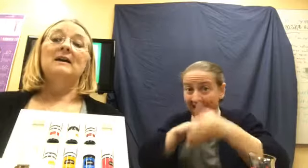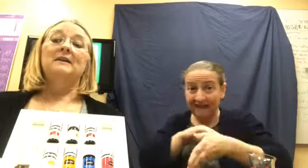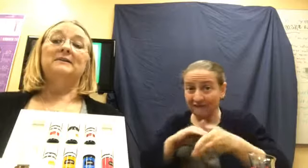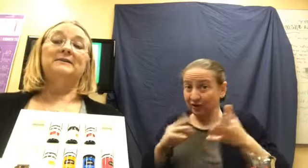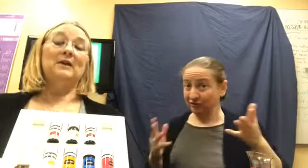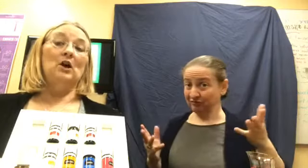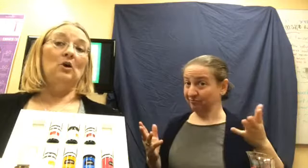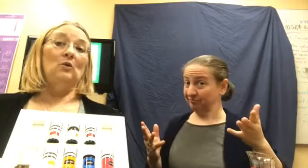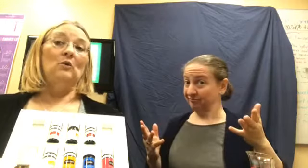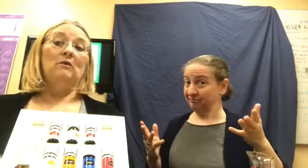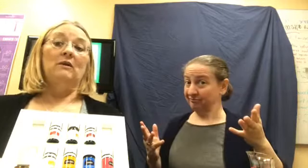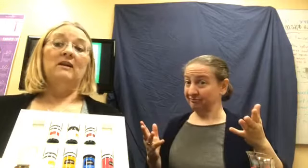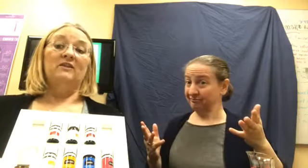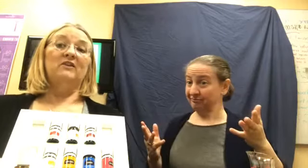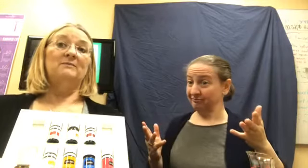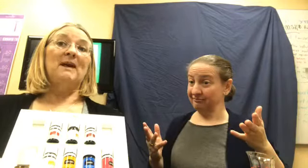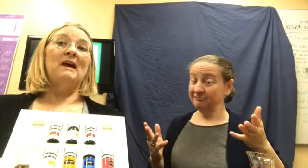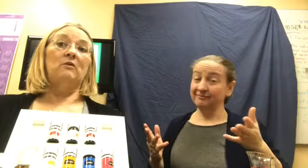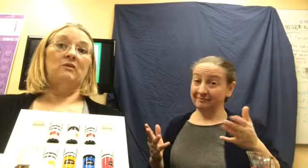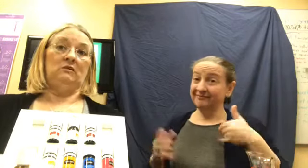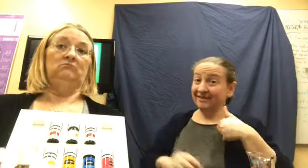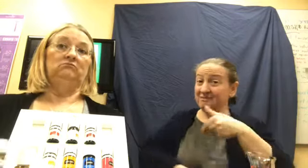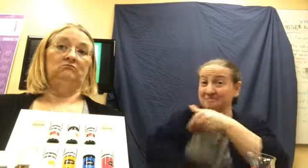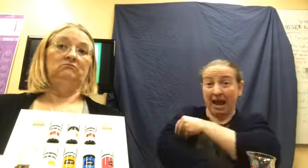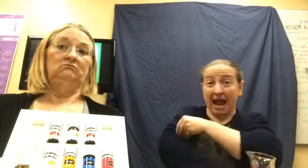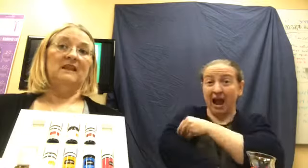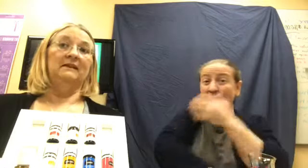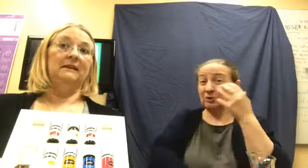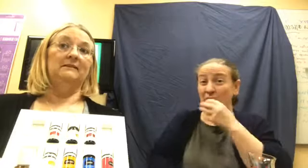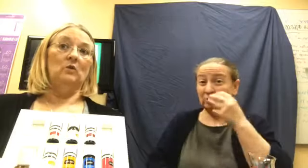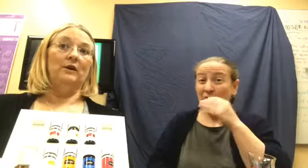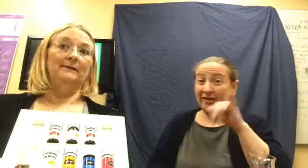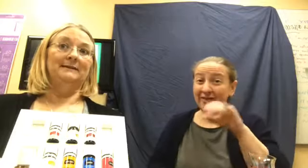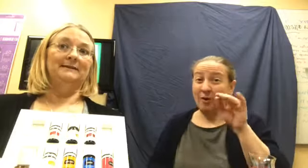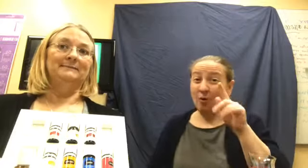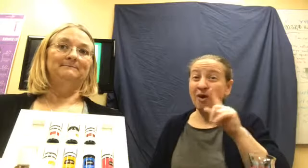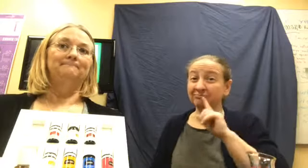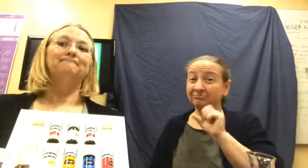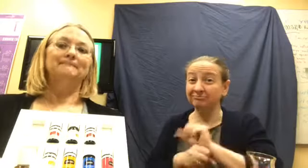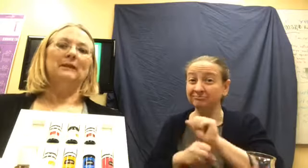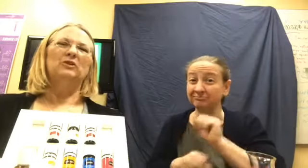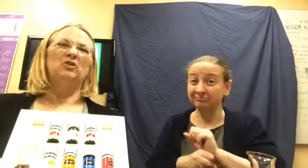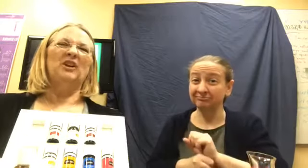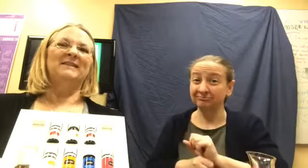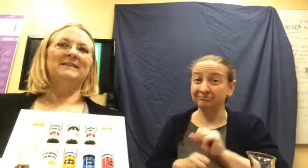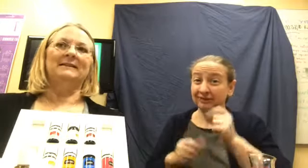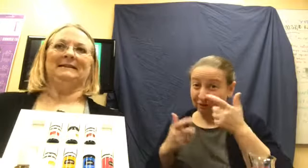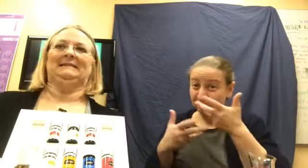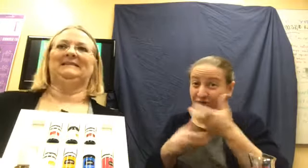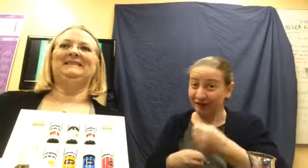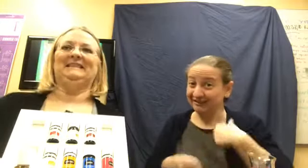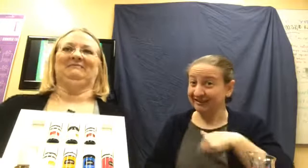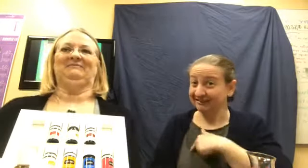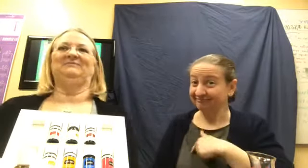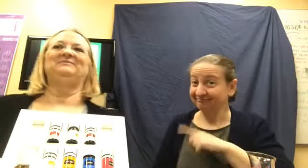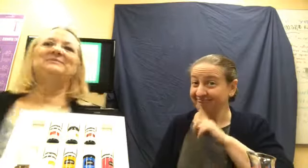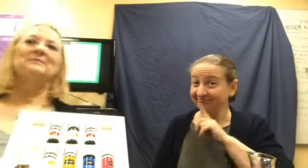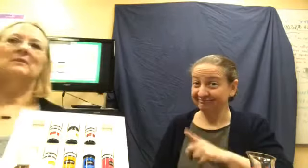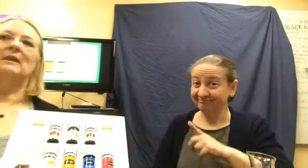So, there's power in these oils. Trust us. Okay.